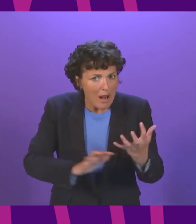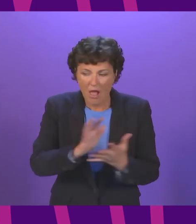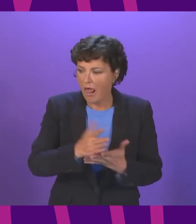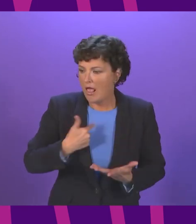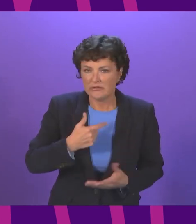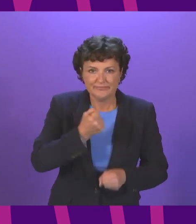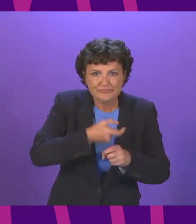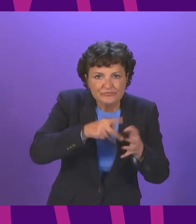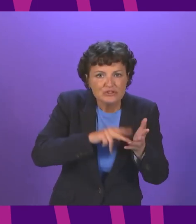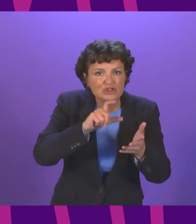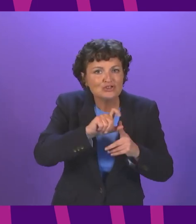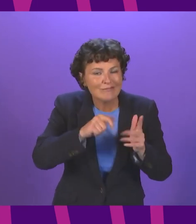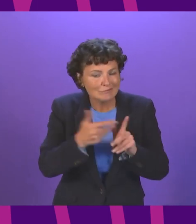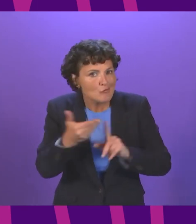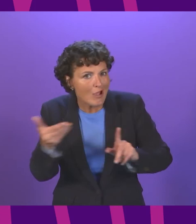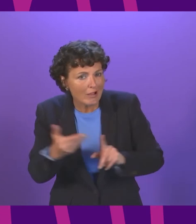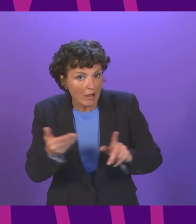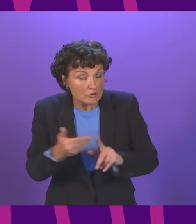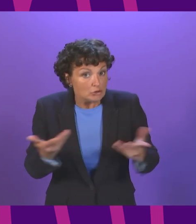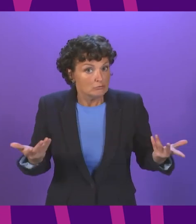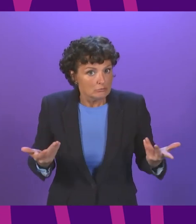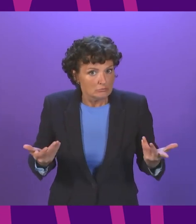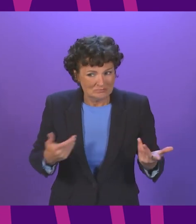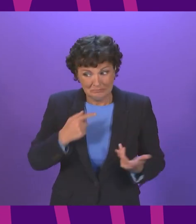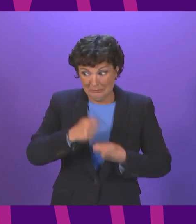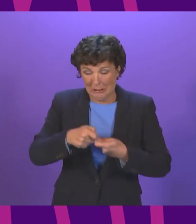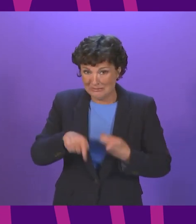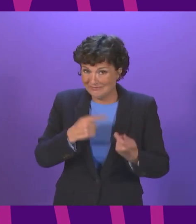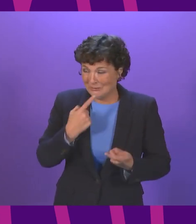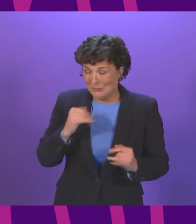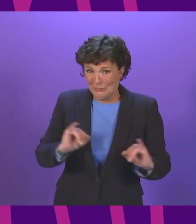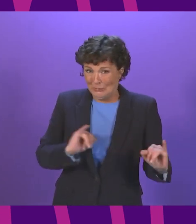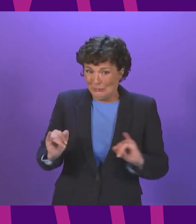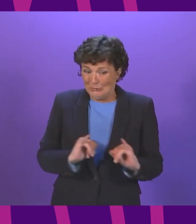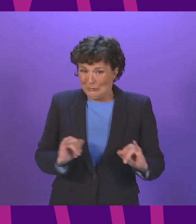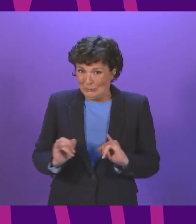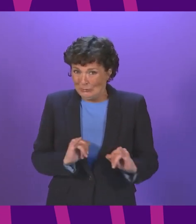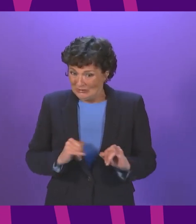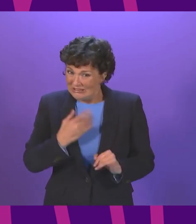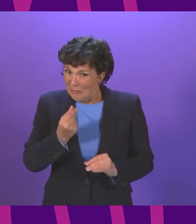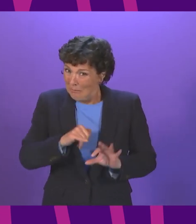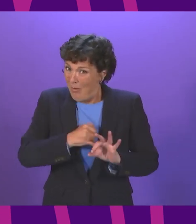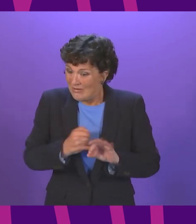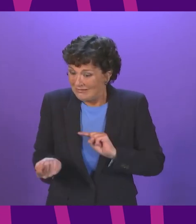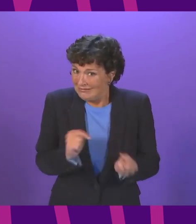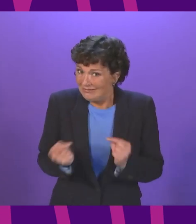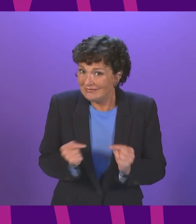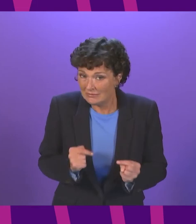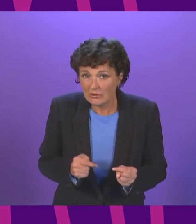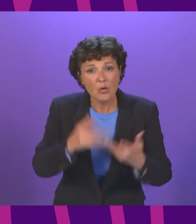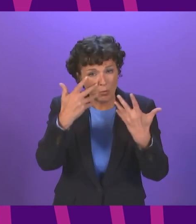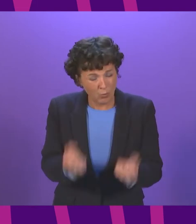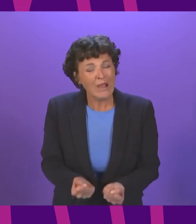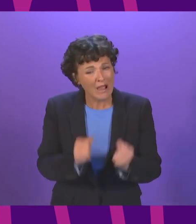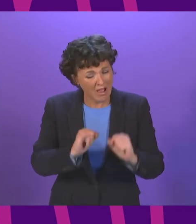gender recognition reform they've already turned quite toxic we have a really poor track record of contentious